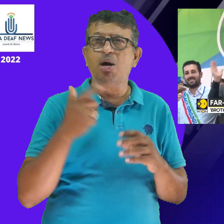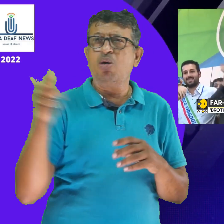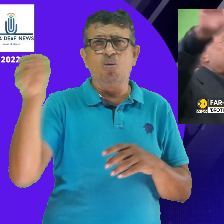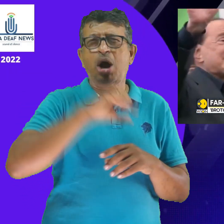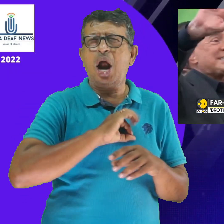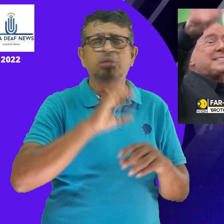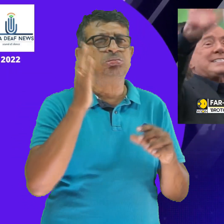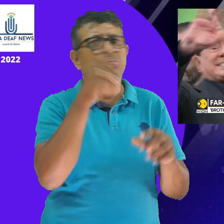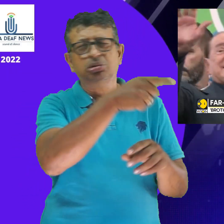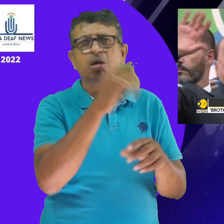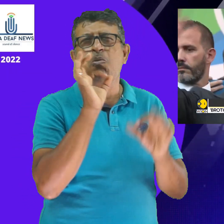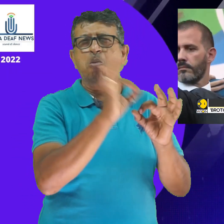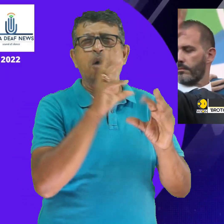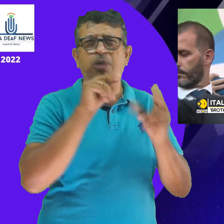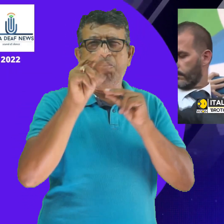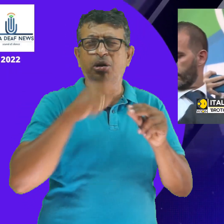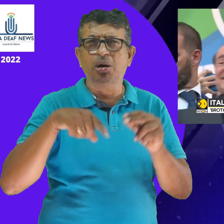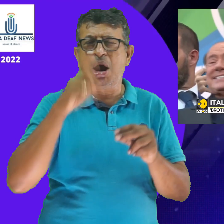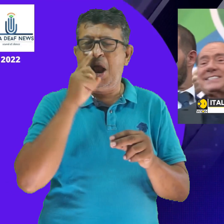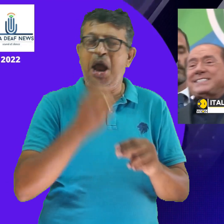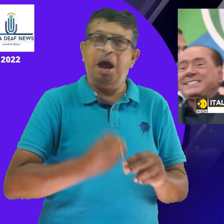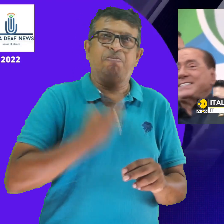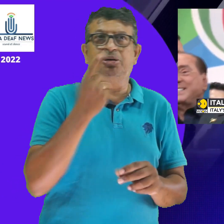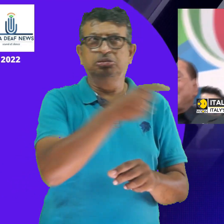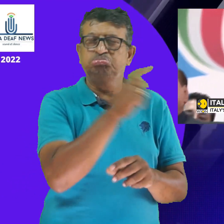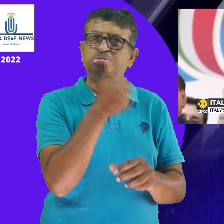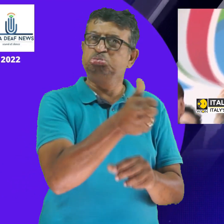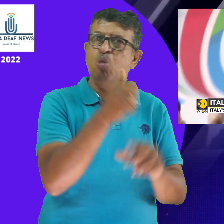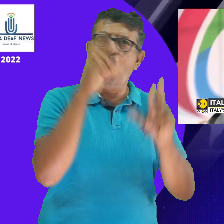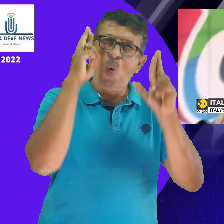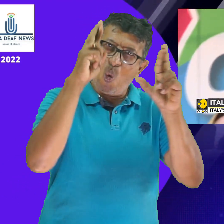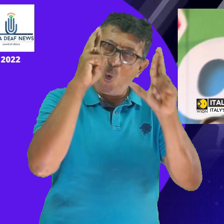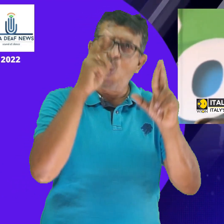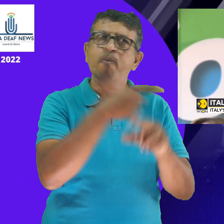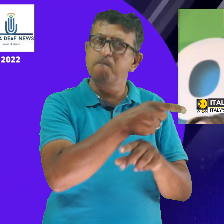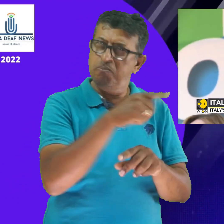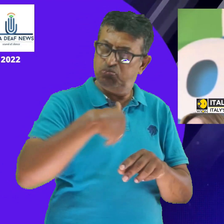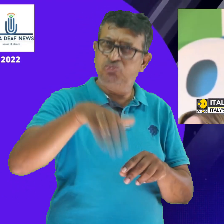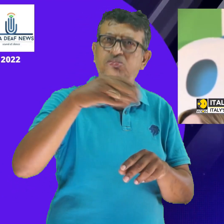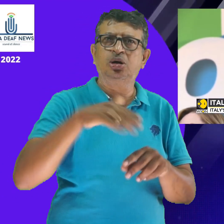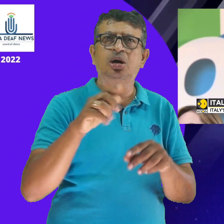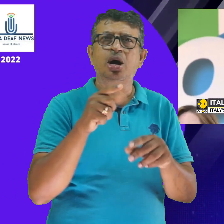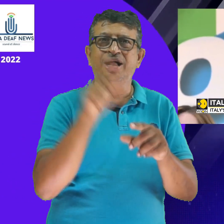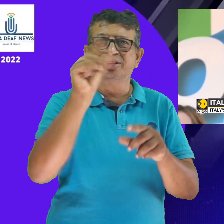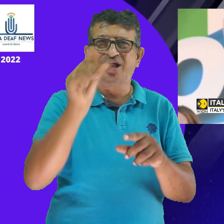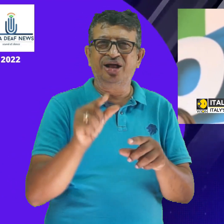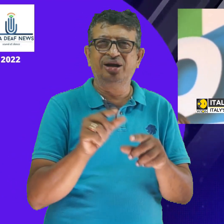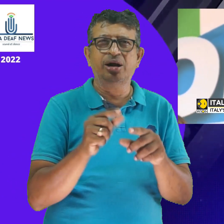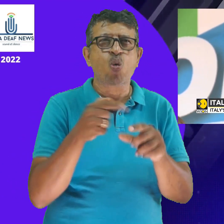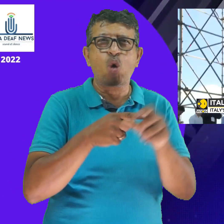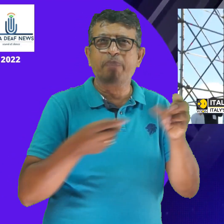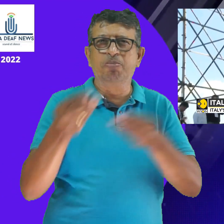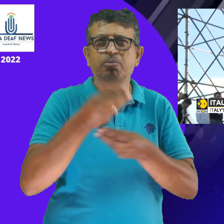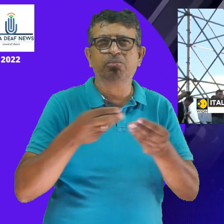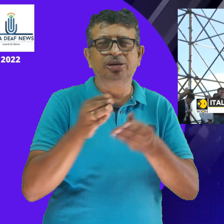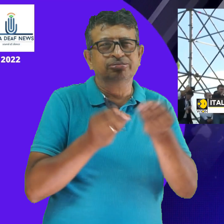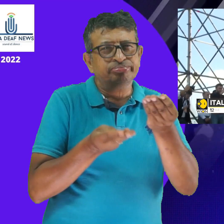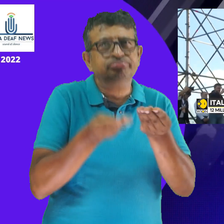euros in terms of post-COVID recovery grants and loans. This, however, was conditional on reforms that were agreed by Draghi's